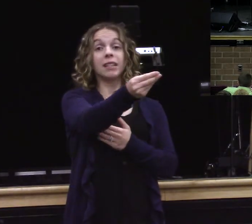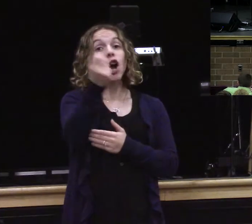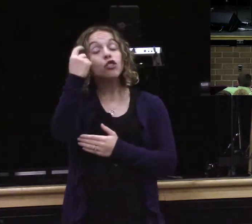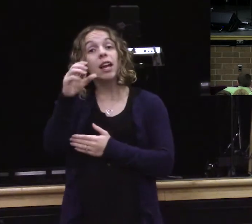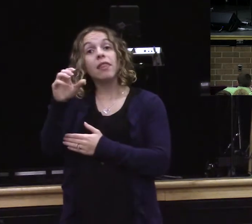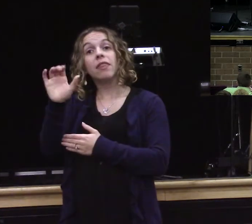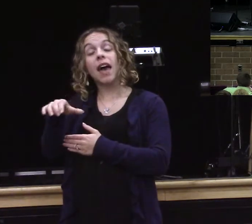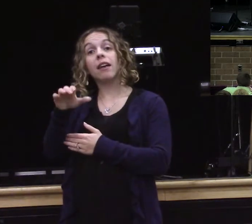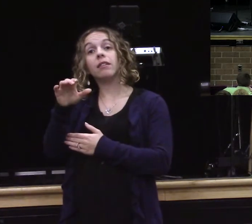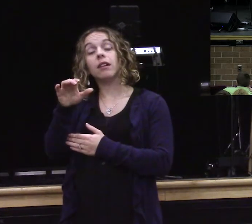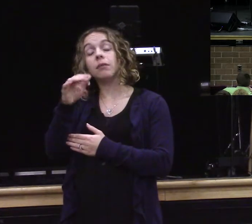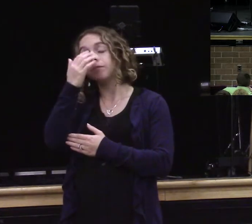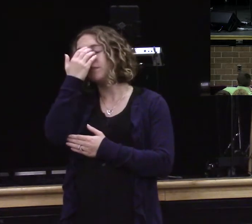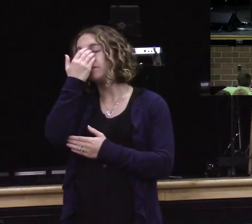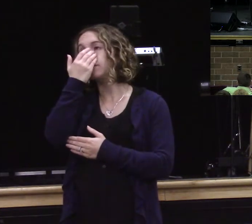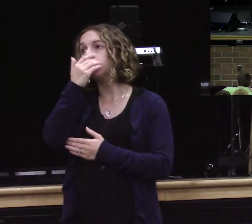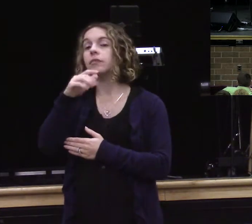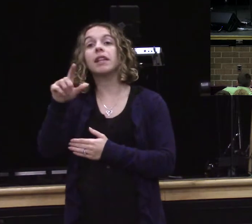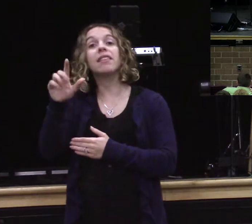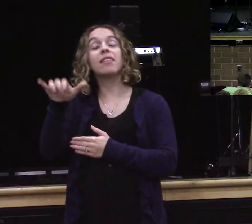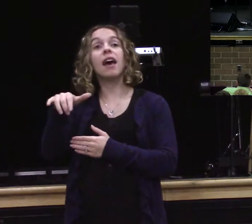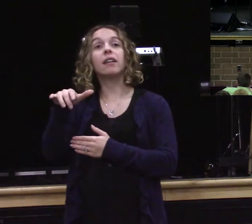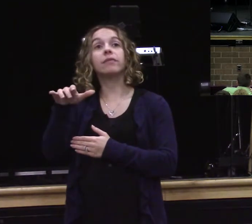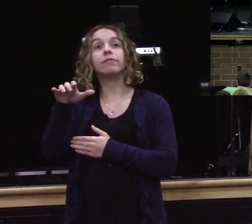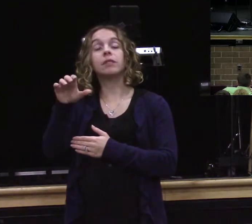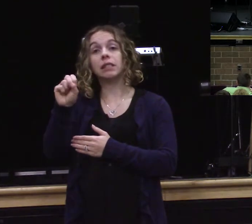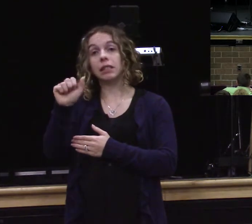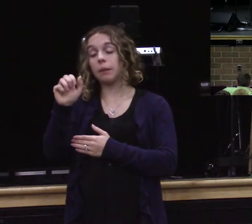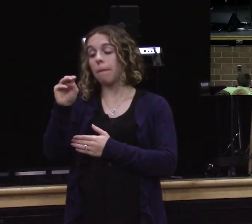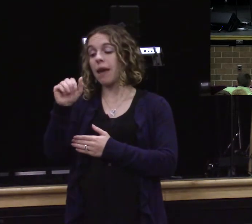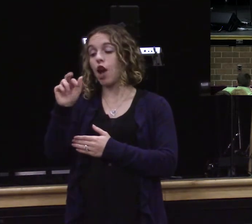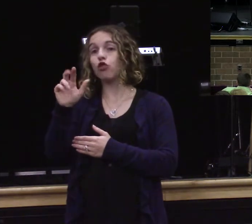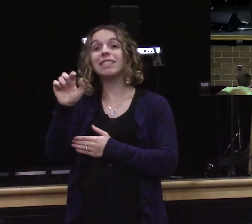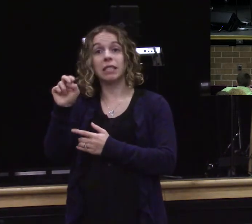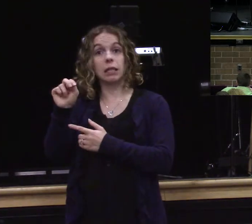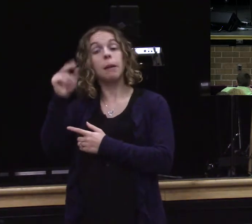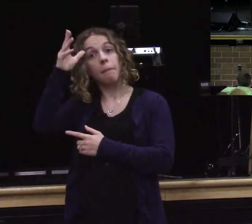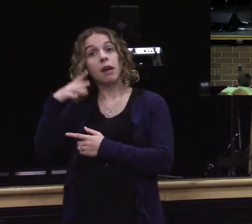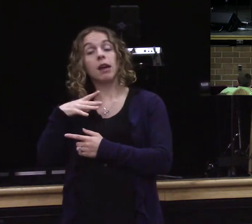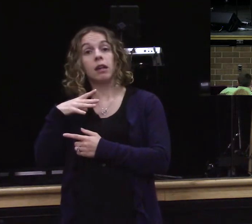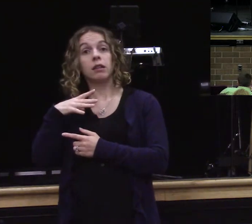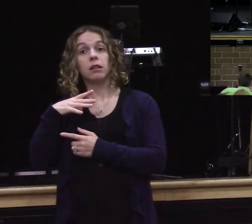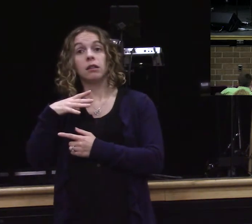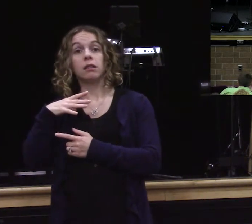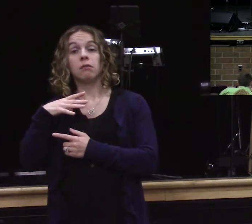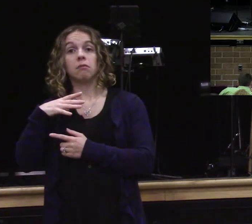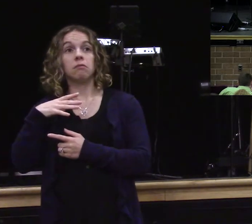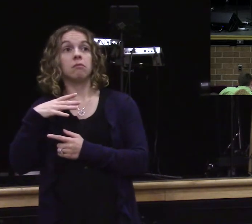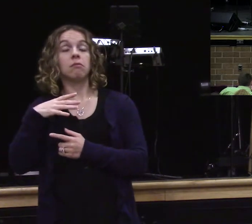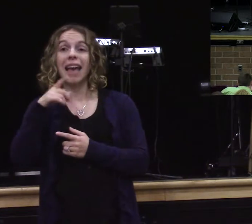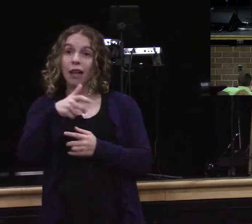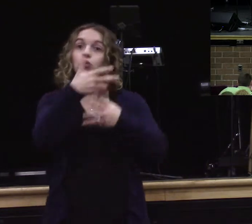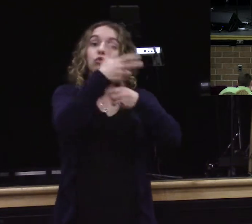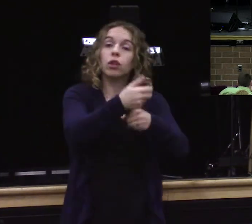spent the two days wages don't even worry about that all the stuff we worry about there are three people in this story you need to